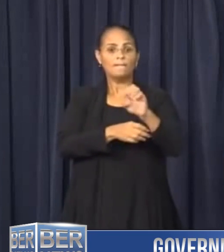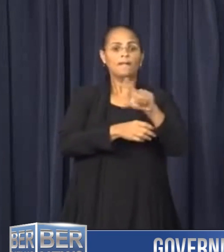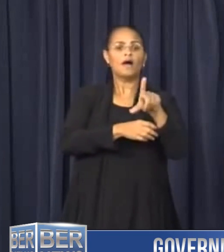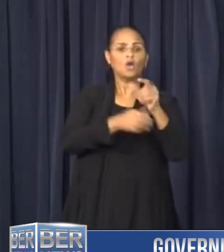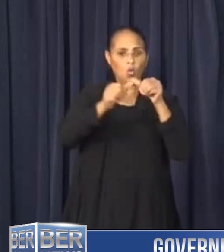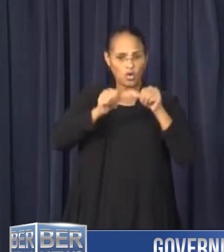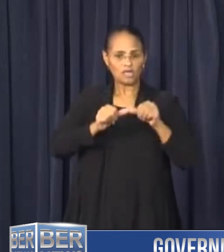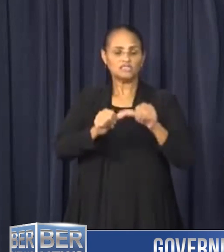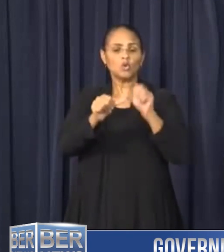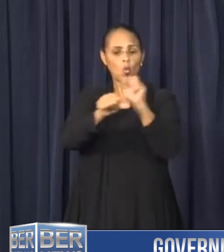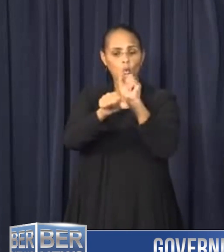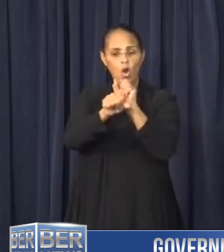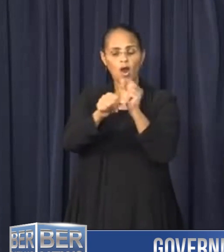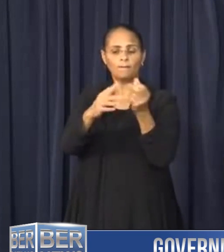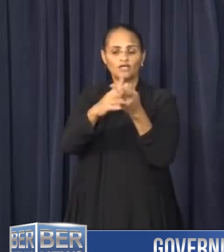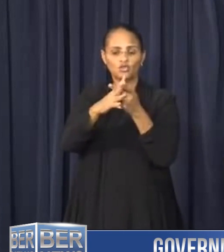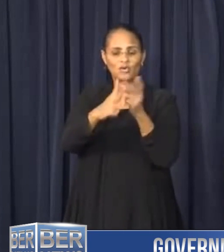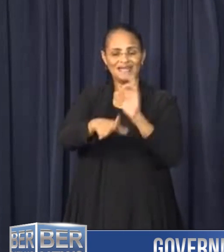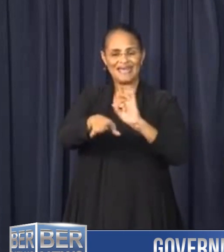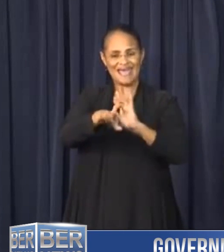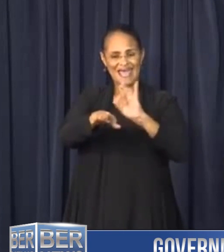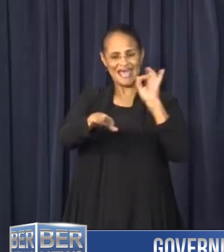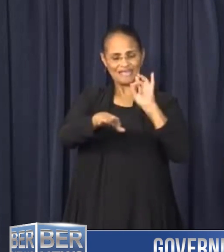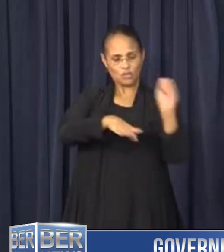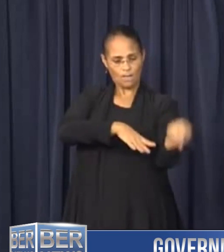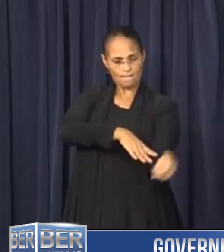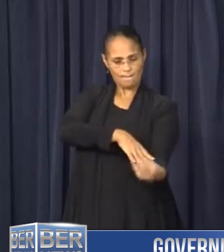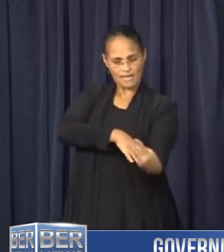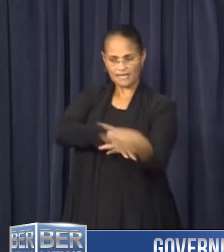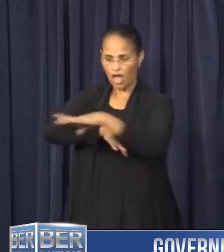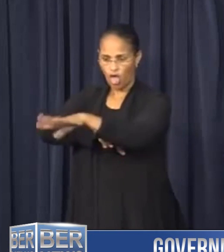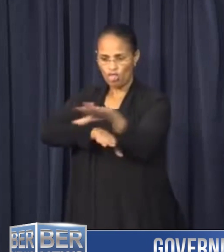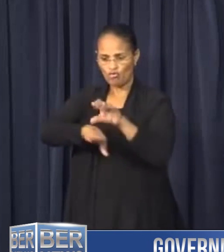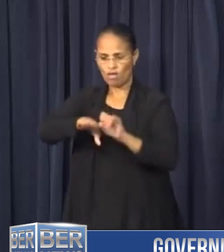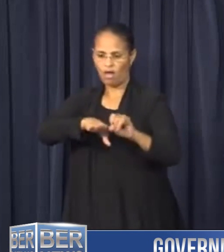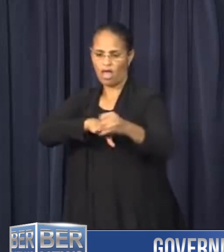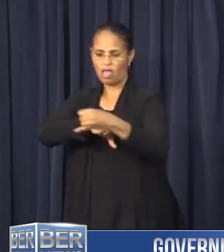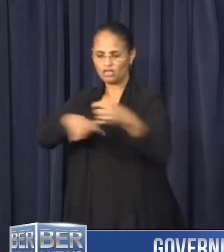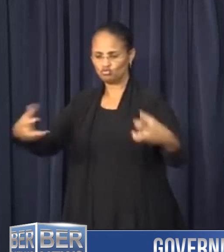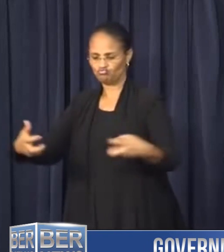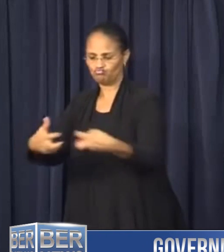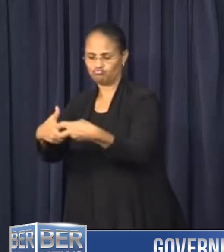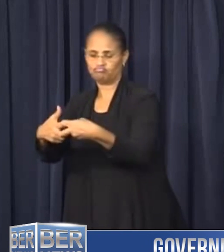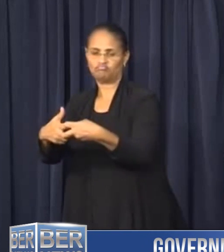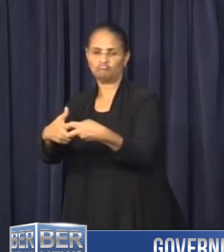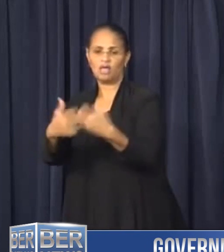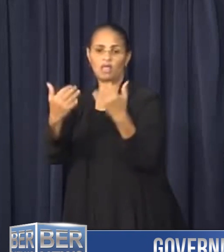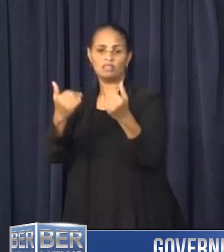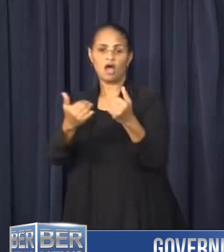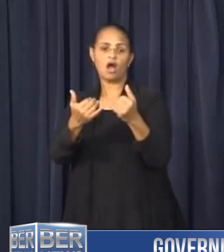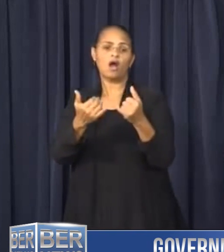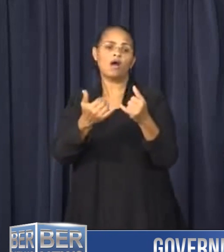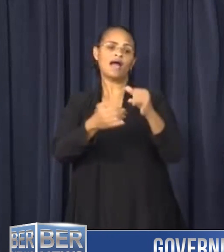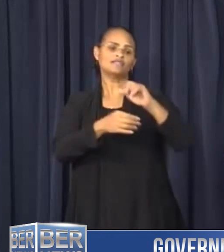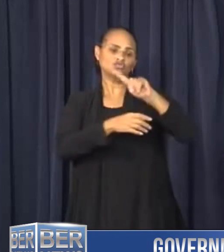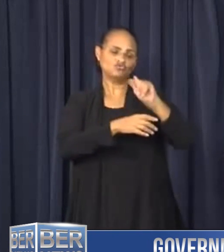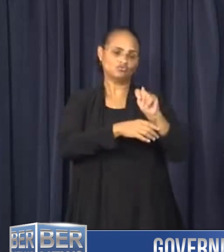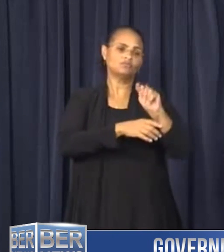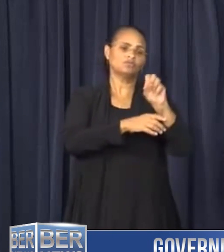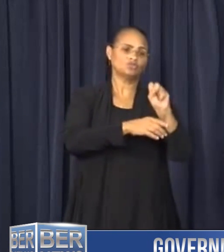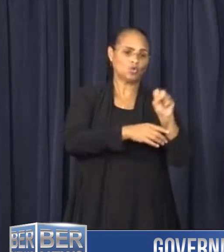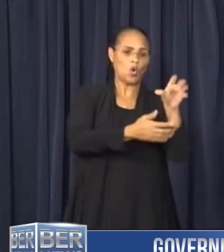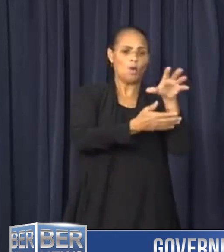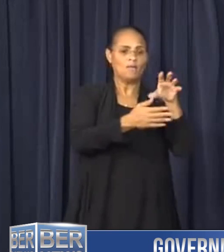will continue to work between 8 a.m. and midnight across the island to restore power. As Tropical Storm Jerry approaches,